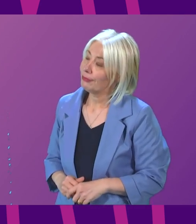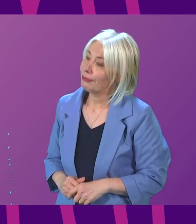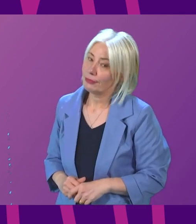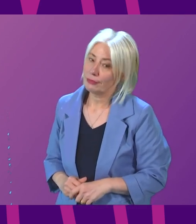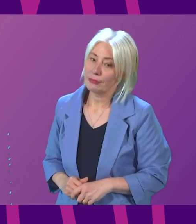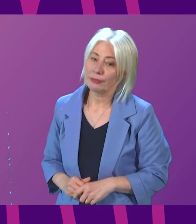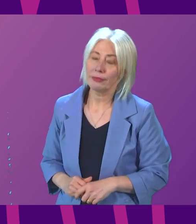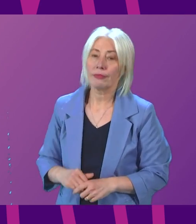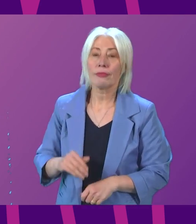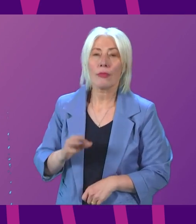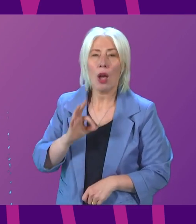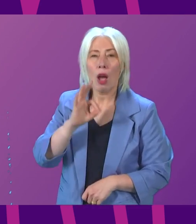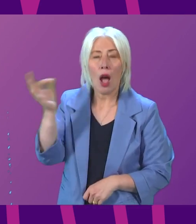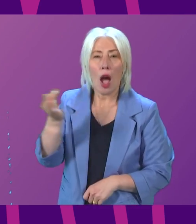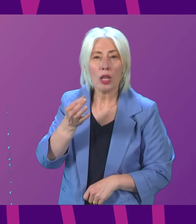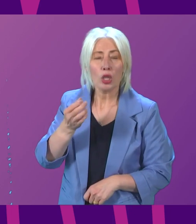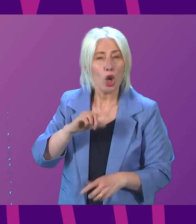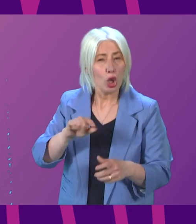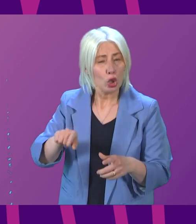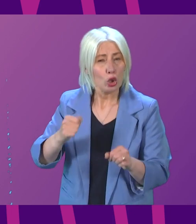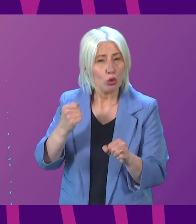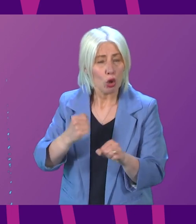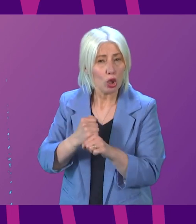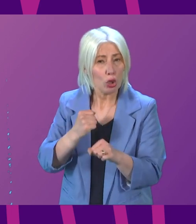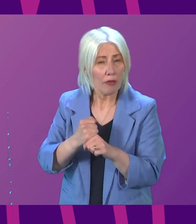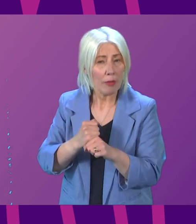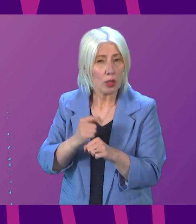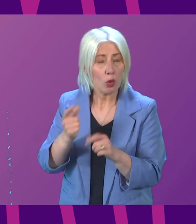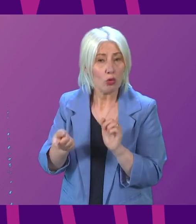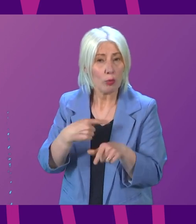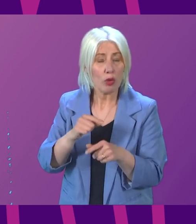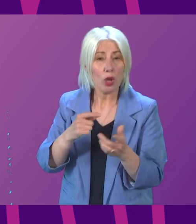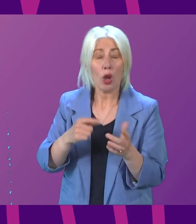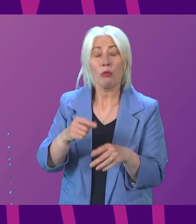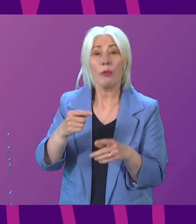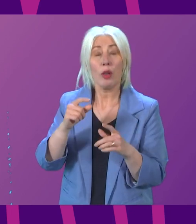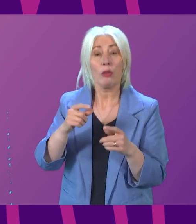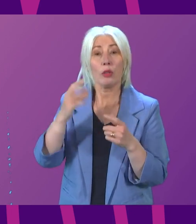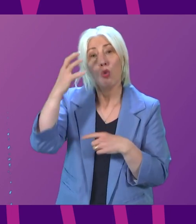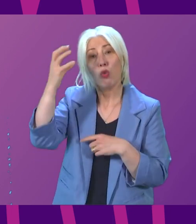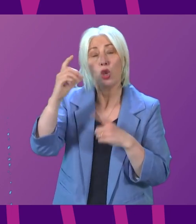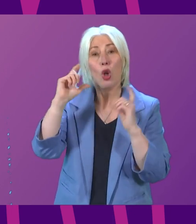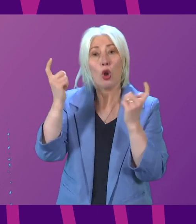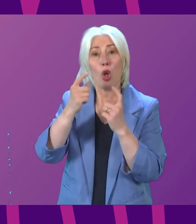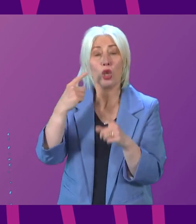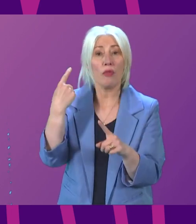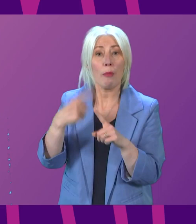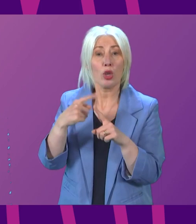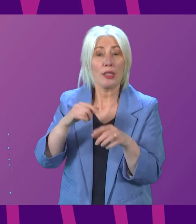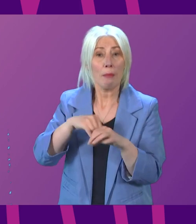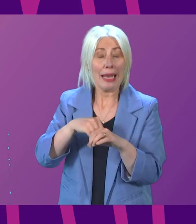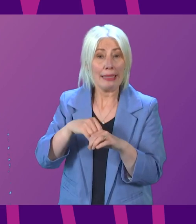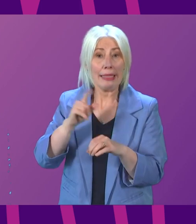To ask the First Minister what the Scottish Government's response is to the finding of the Royal College of Emergency Medicine report beds in the NHS,